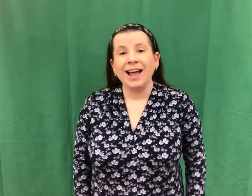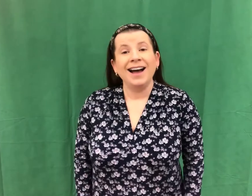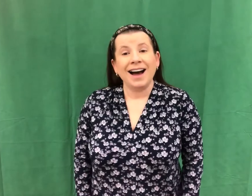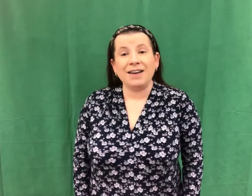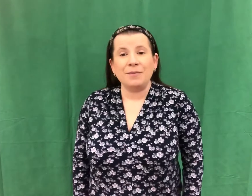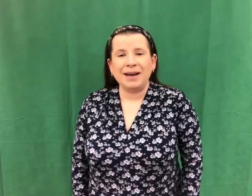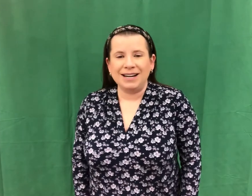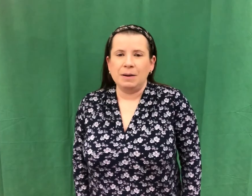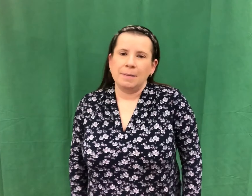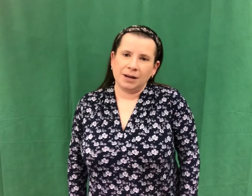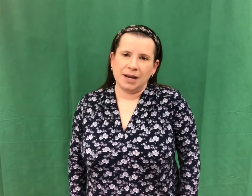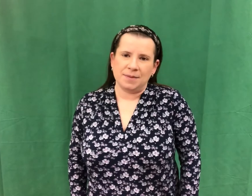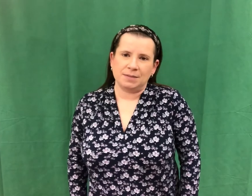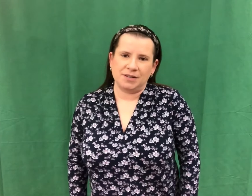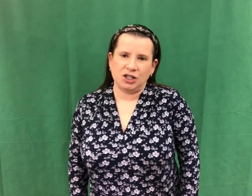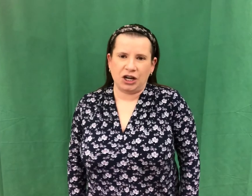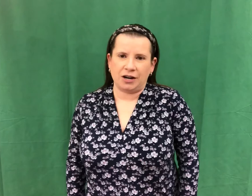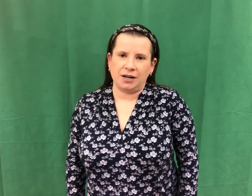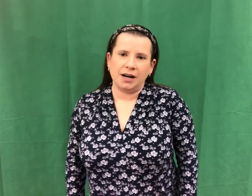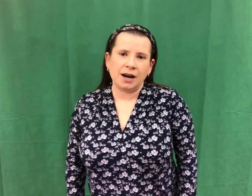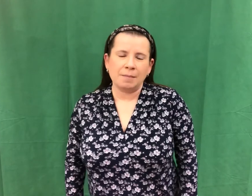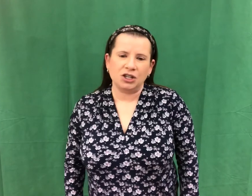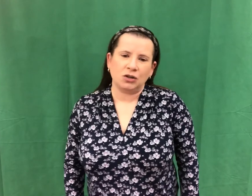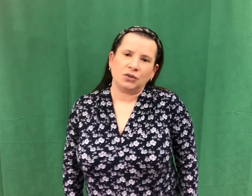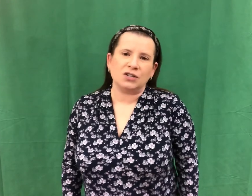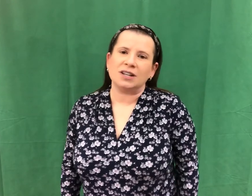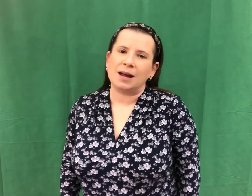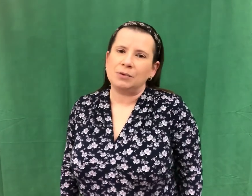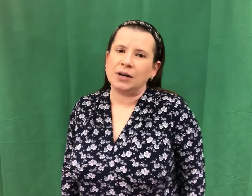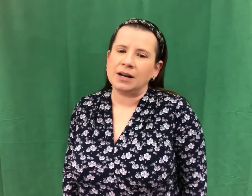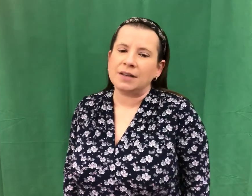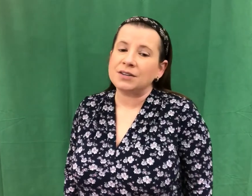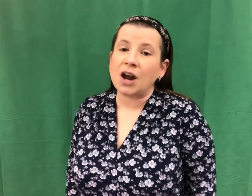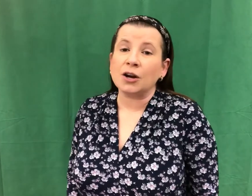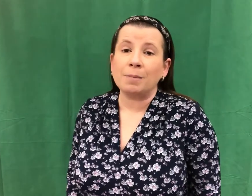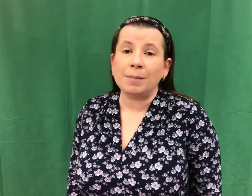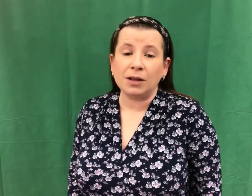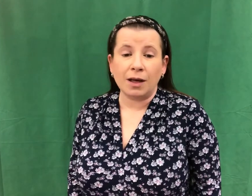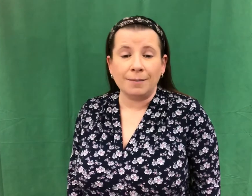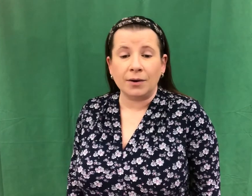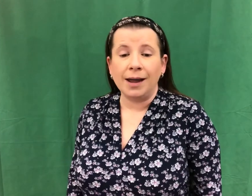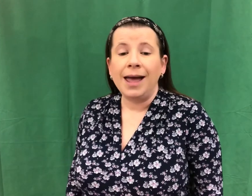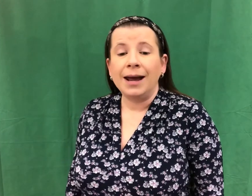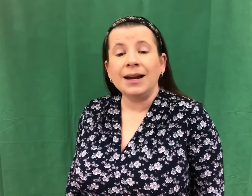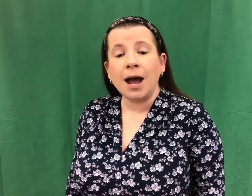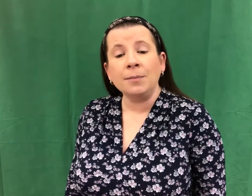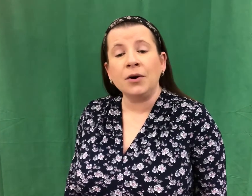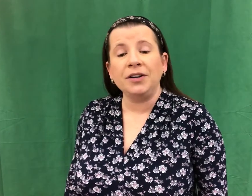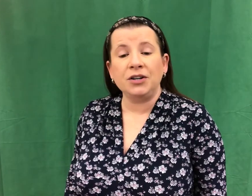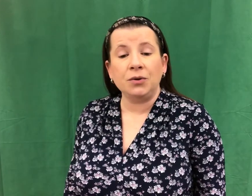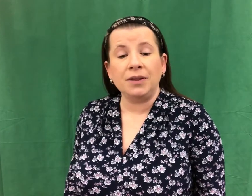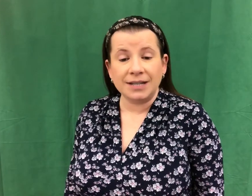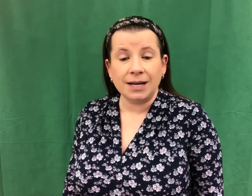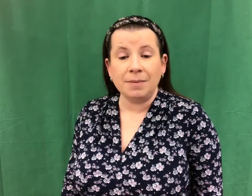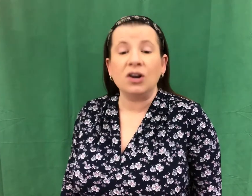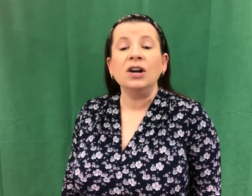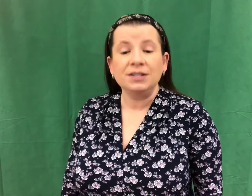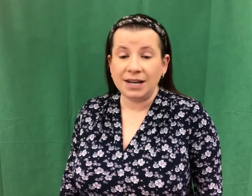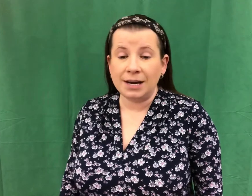Hi, everybody. My name is Miss Janet, and I'm a children's librarian at the Tiger Public Library, and I'm going to do the Teddy Bear, Teddy